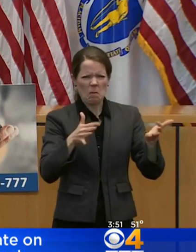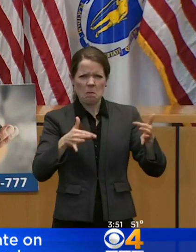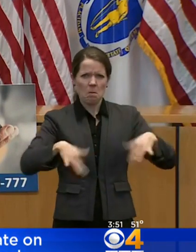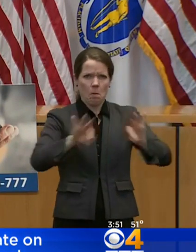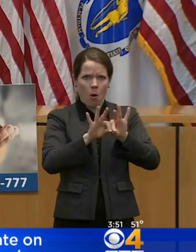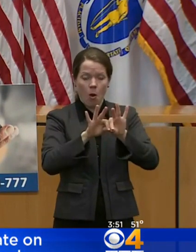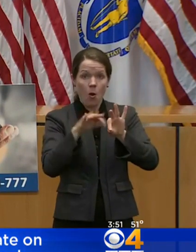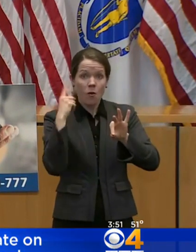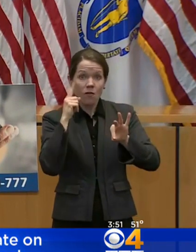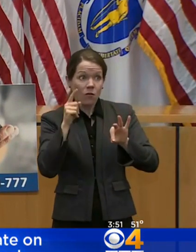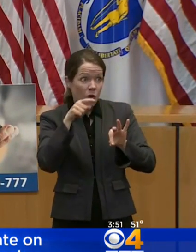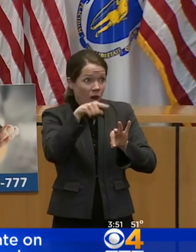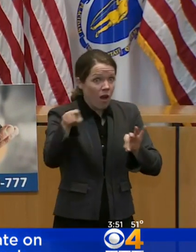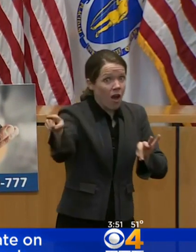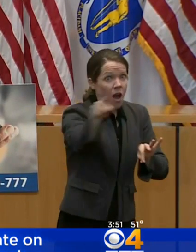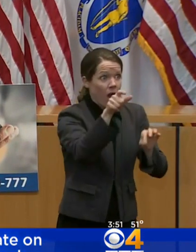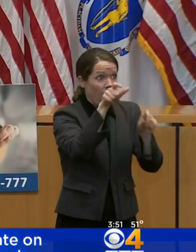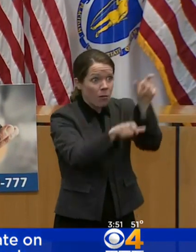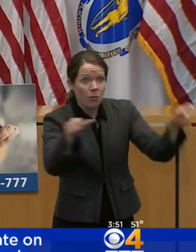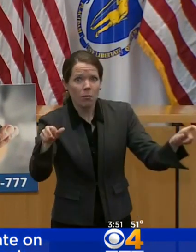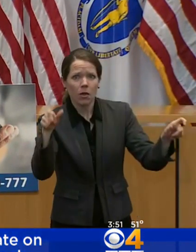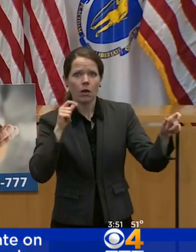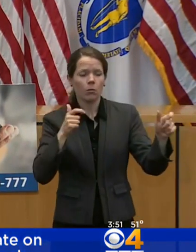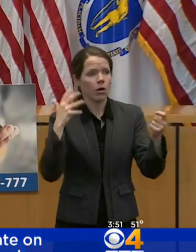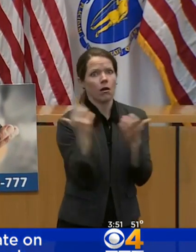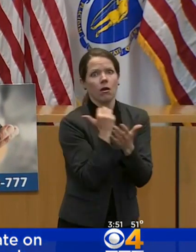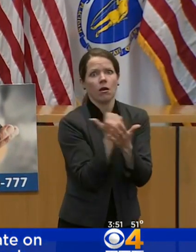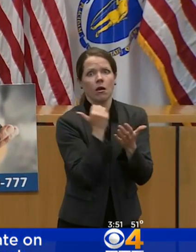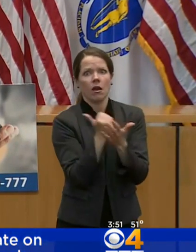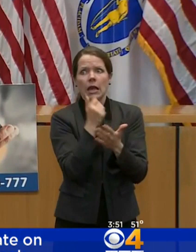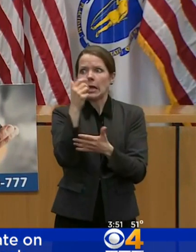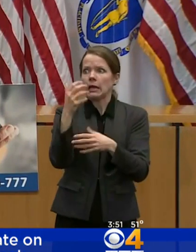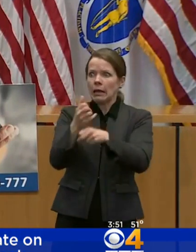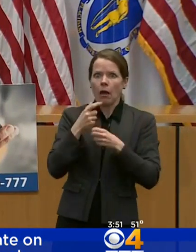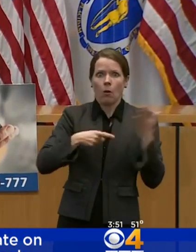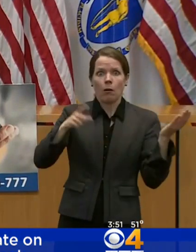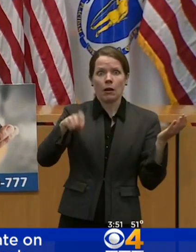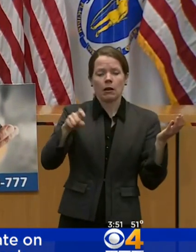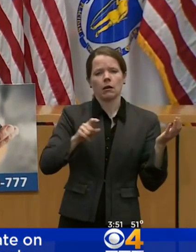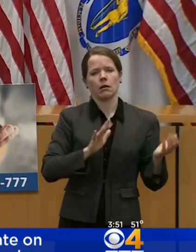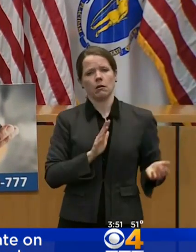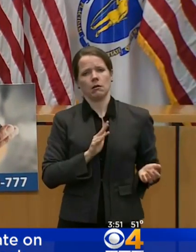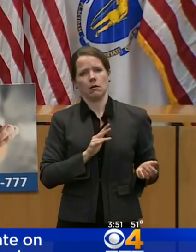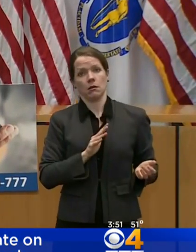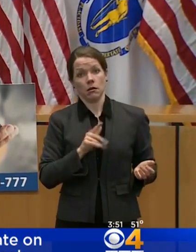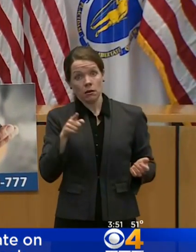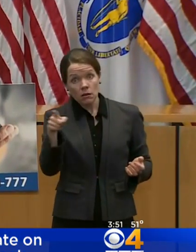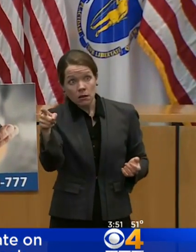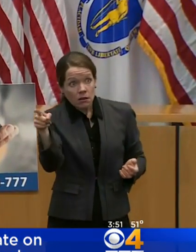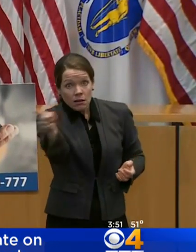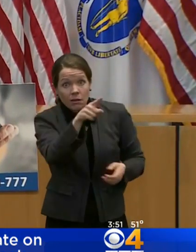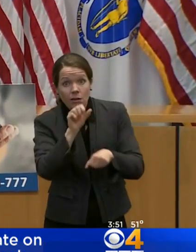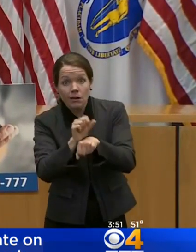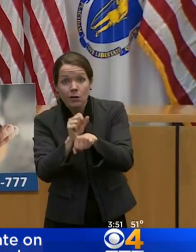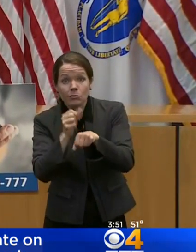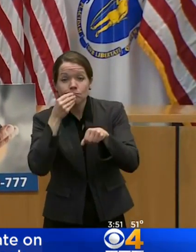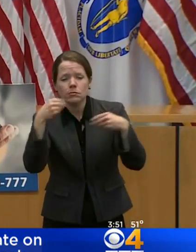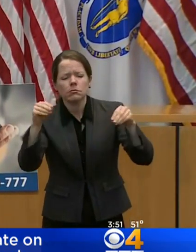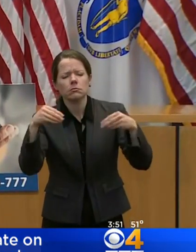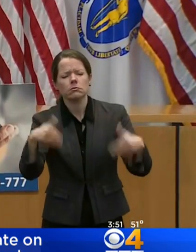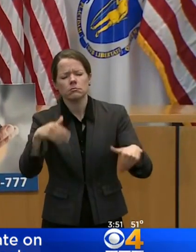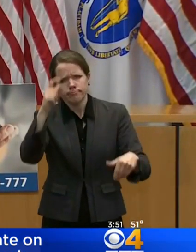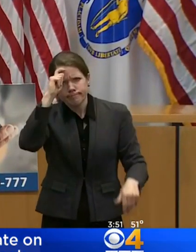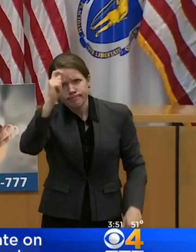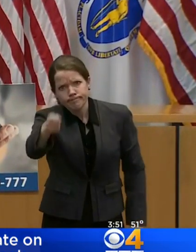every day during this crisis. You're spending long hours away from home and away from your loved ones to make sure